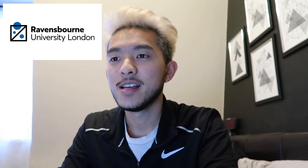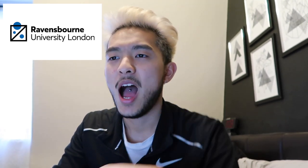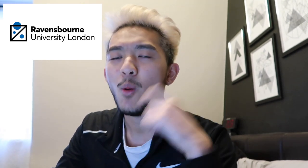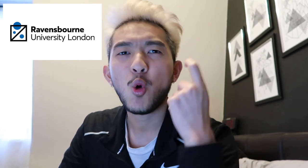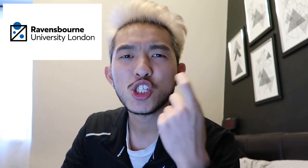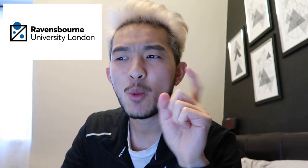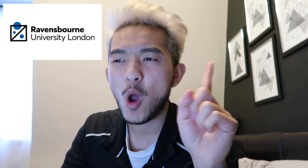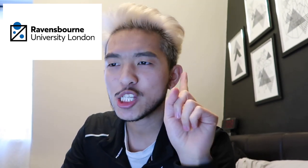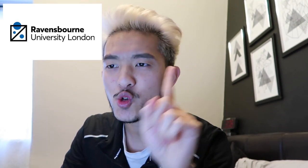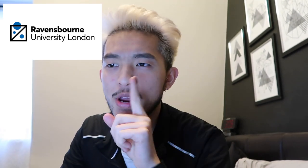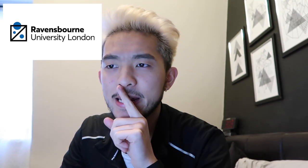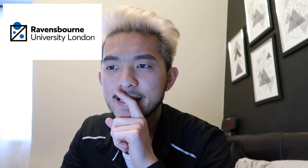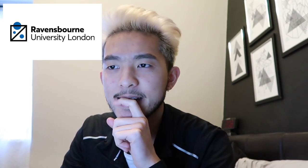I wanted to read this.